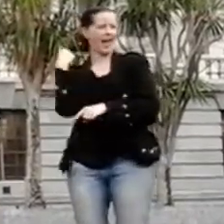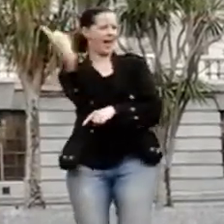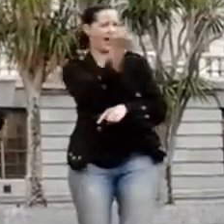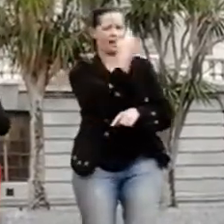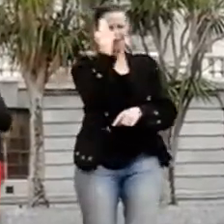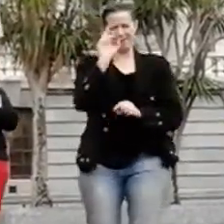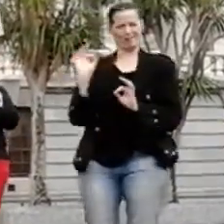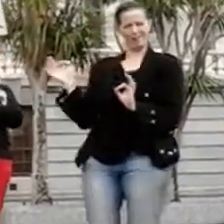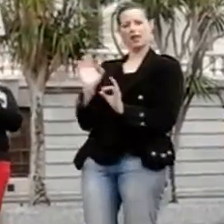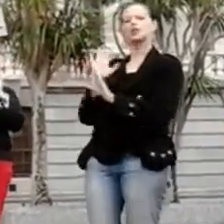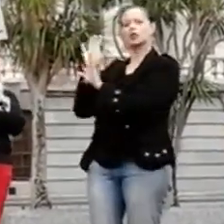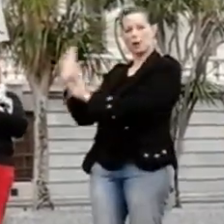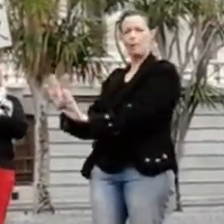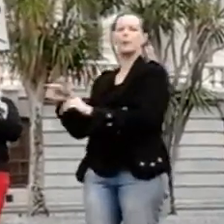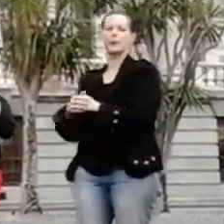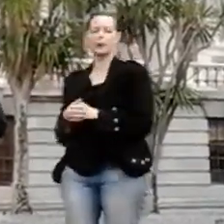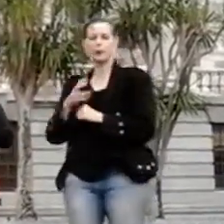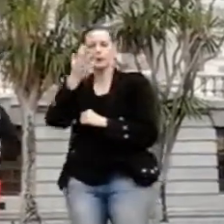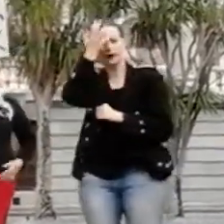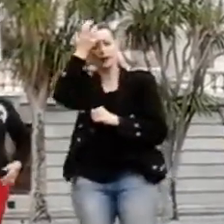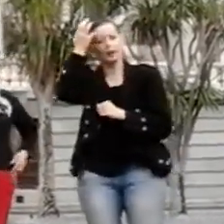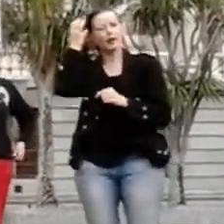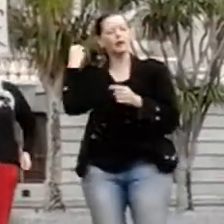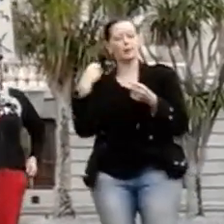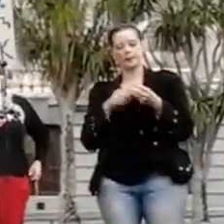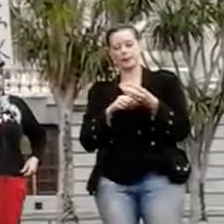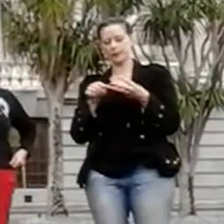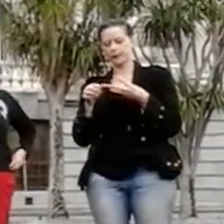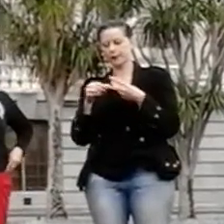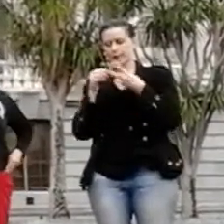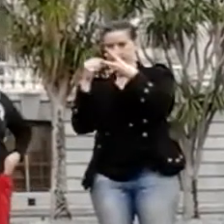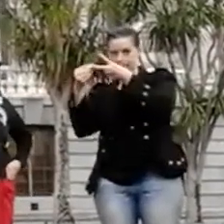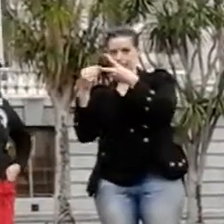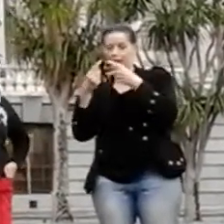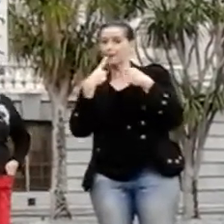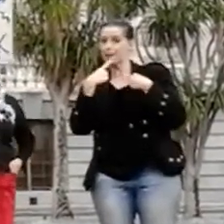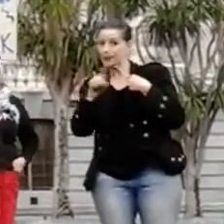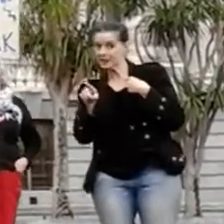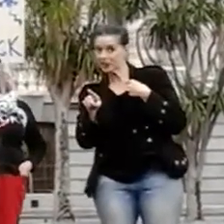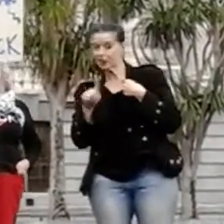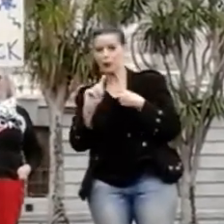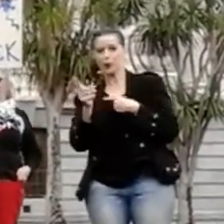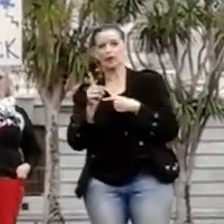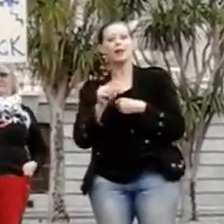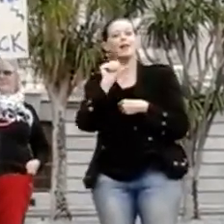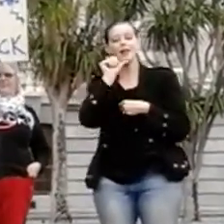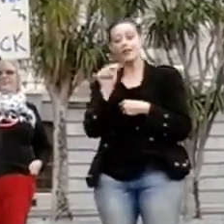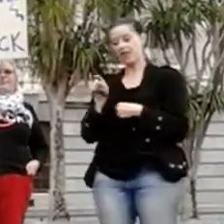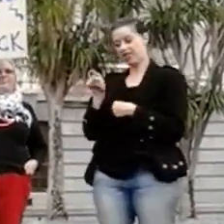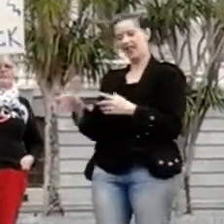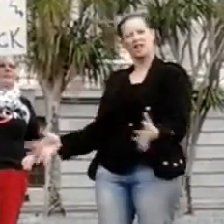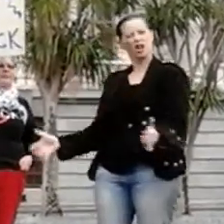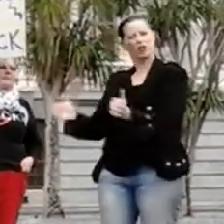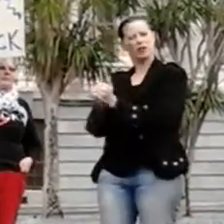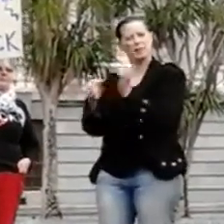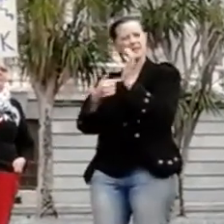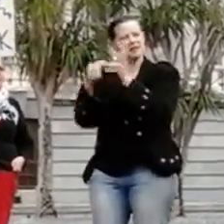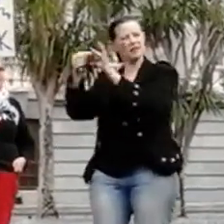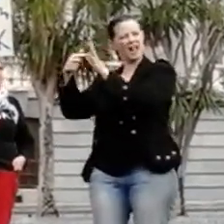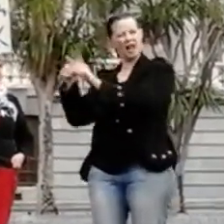The second message I've got is this. If this agreement can't guarantee our right to make laws in our interests,